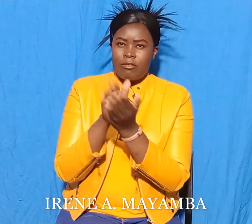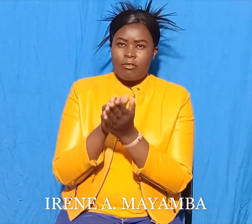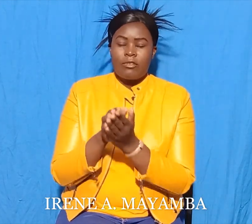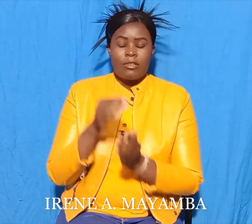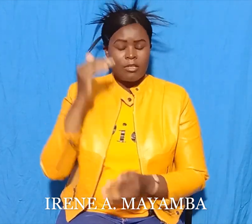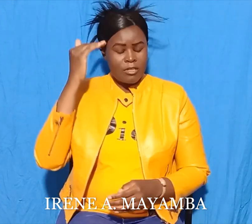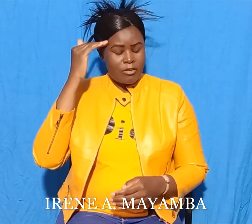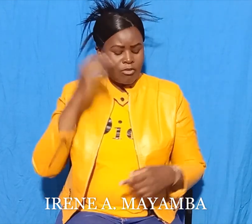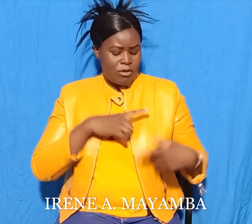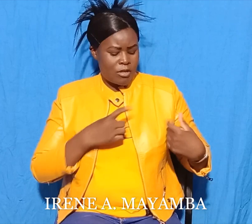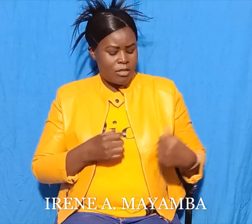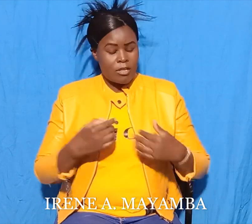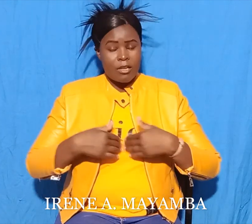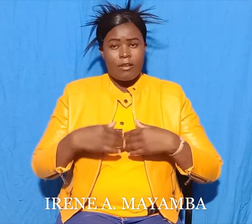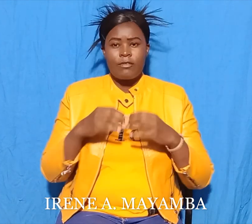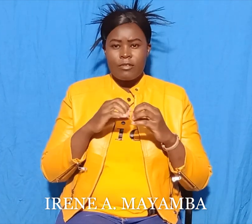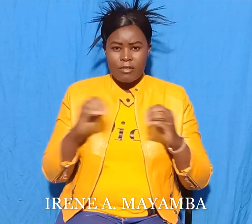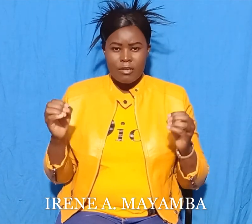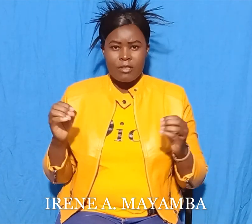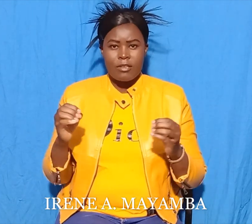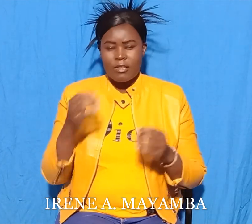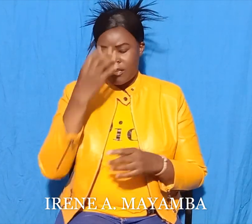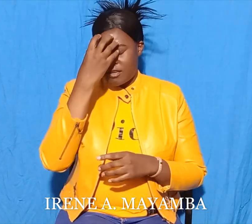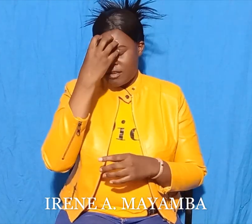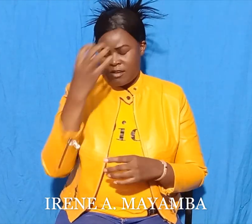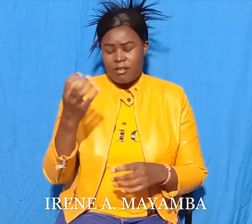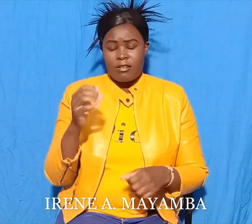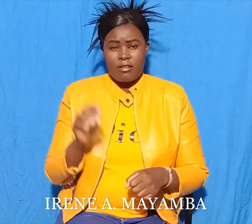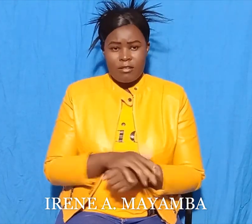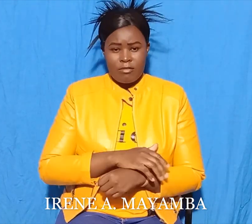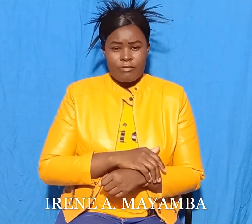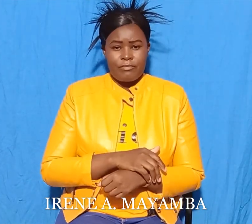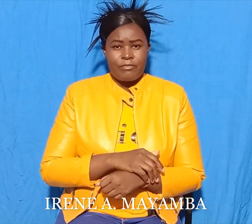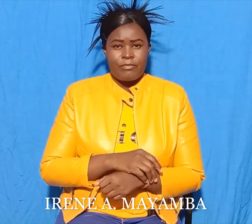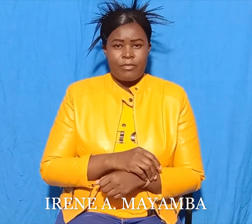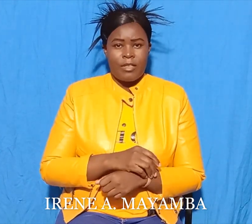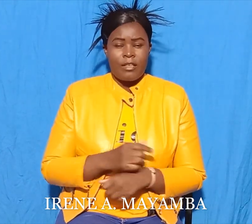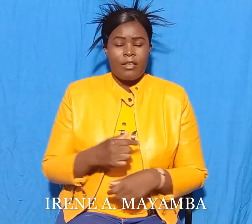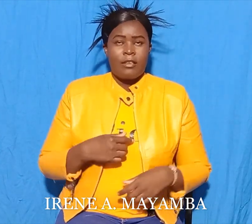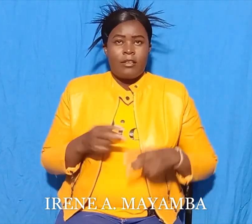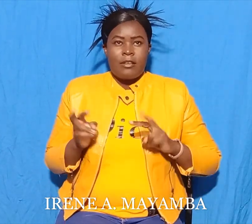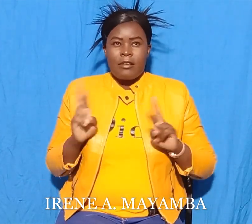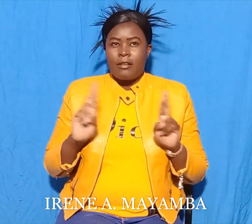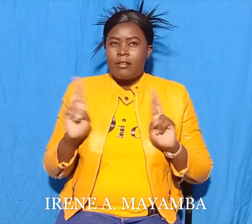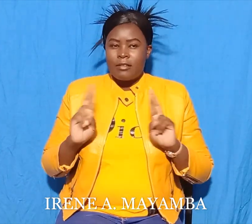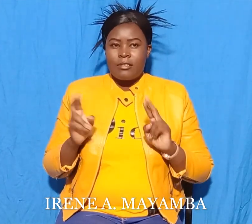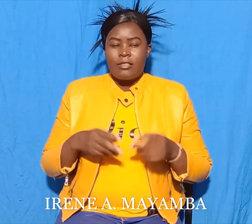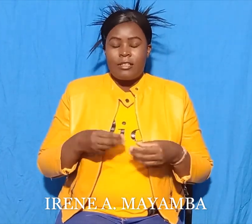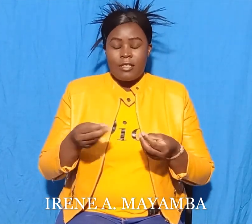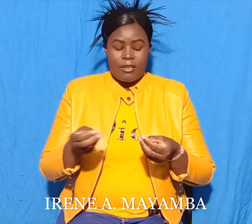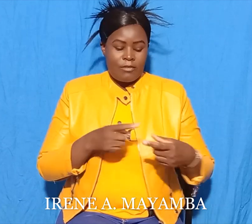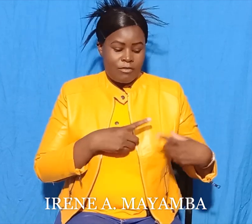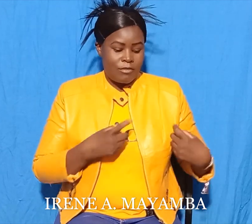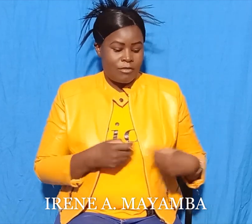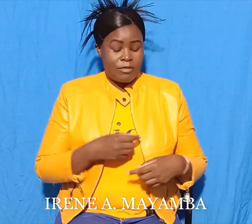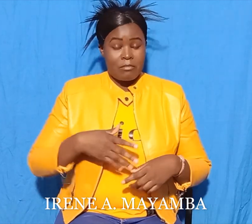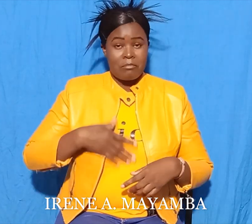I am ready to give my heart to your chief because you Because I am your friend. But how can I do